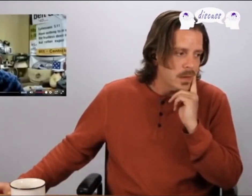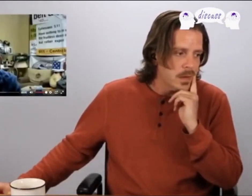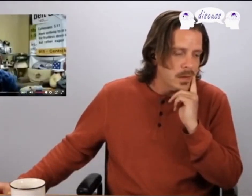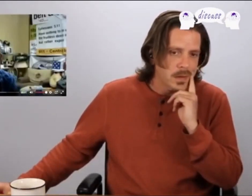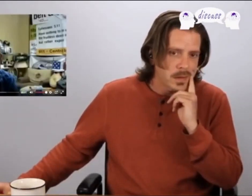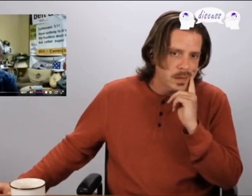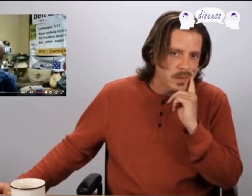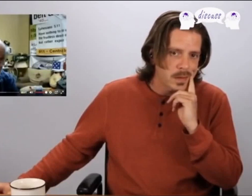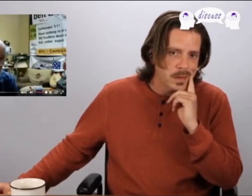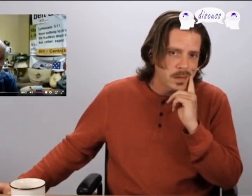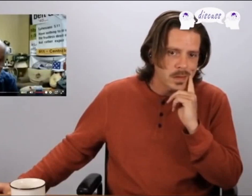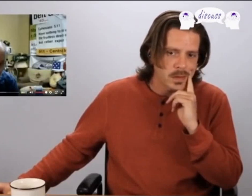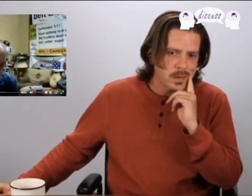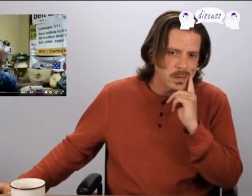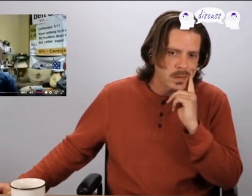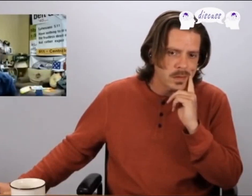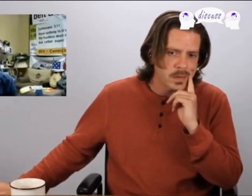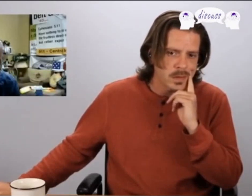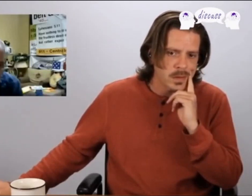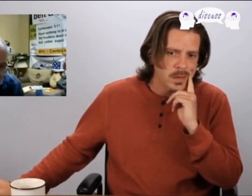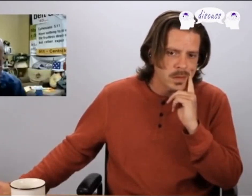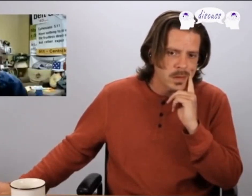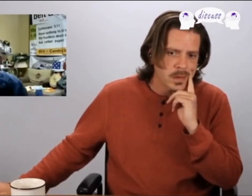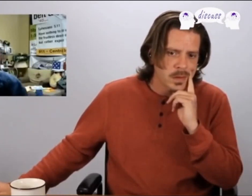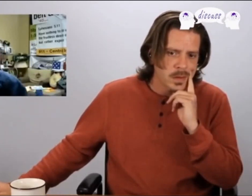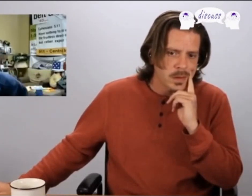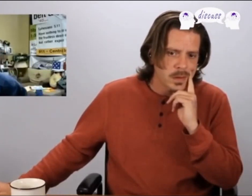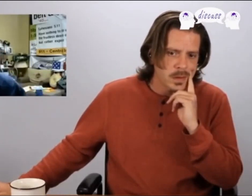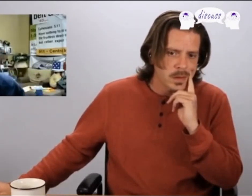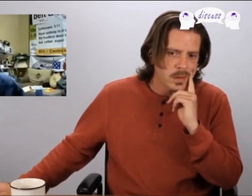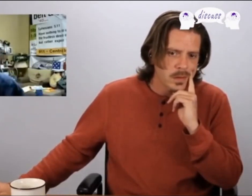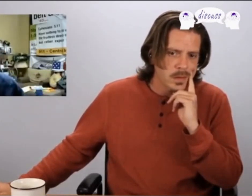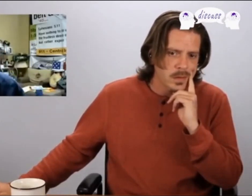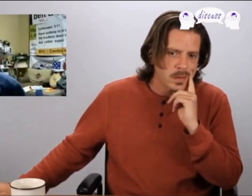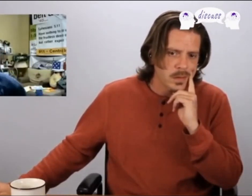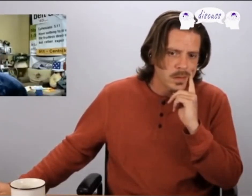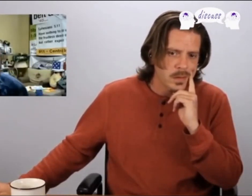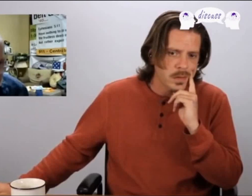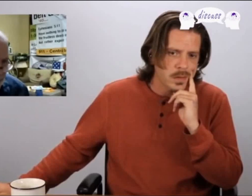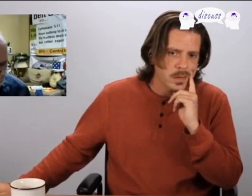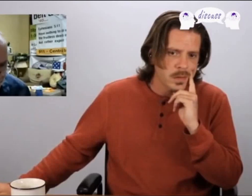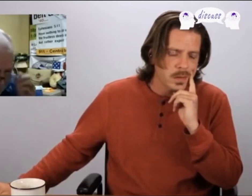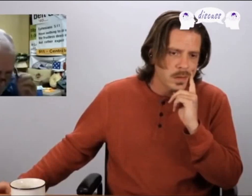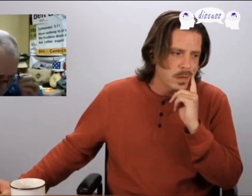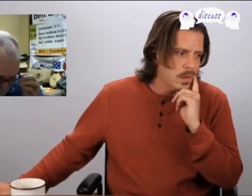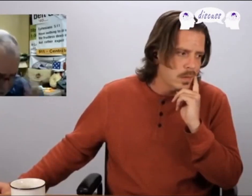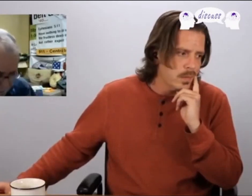as long as she promised me she'll be agent boozy okay it looks like maybe sphincter boy's mother is involved